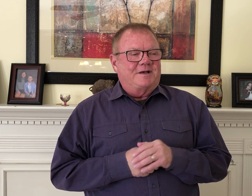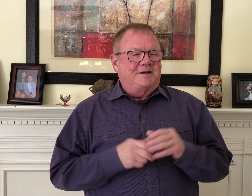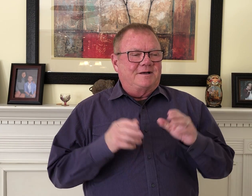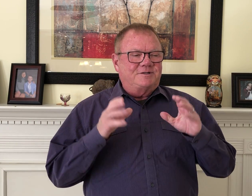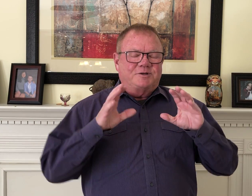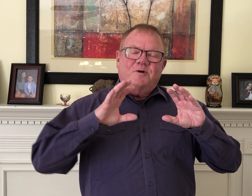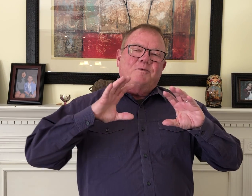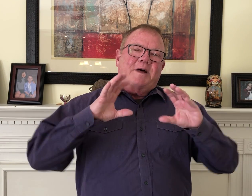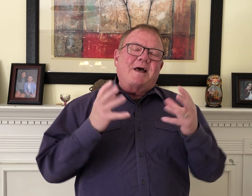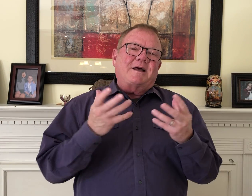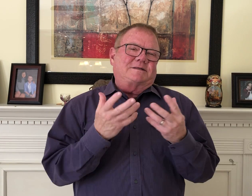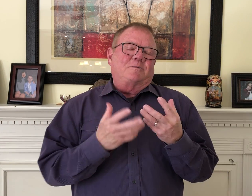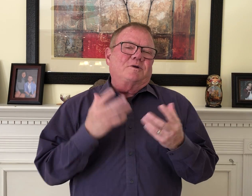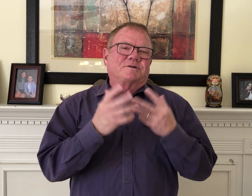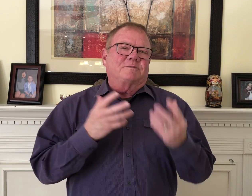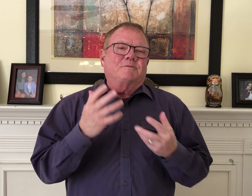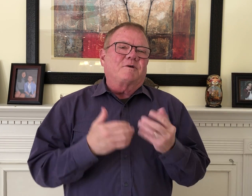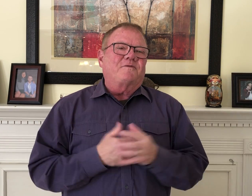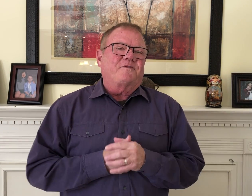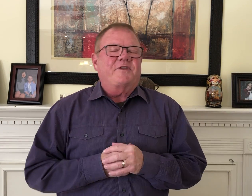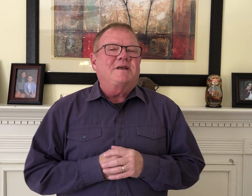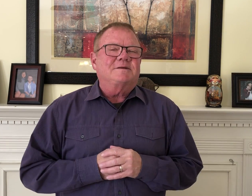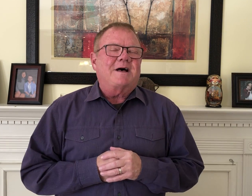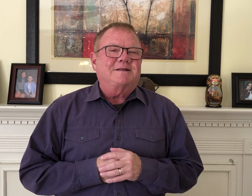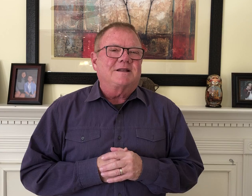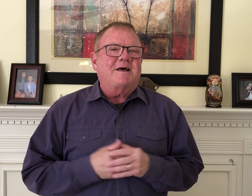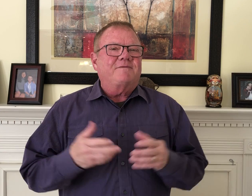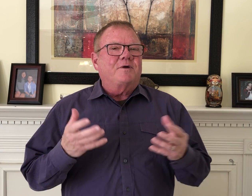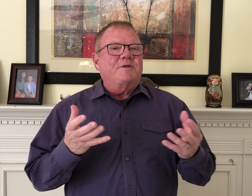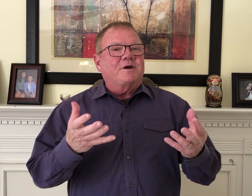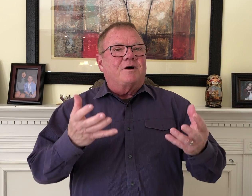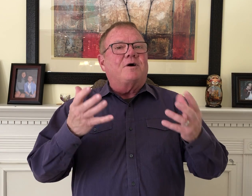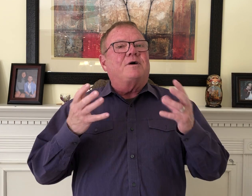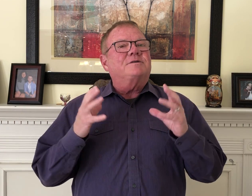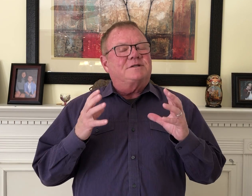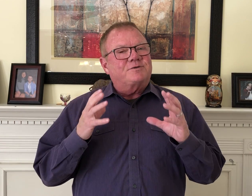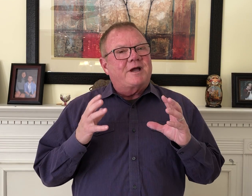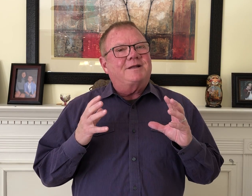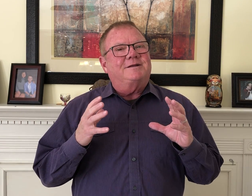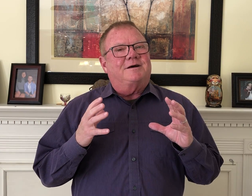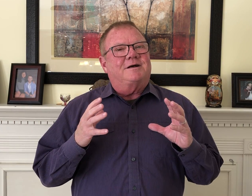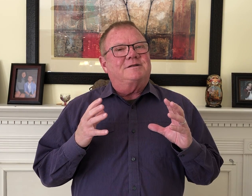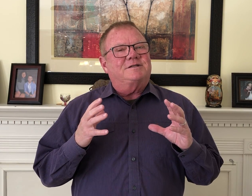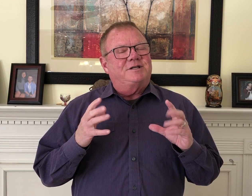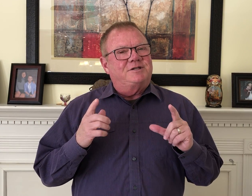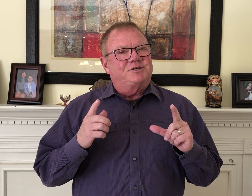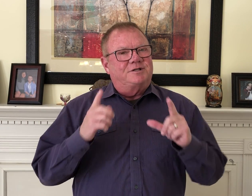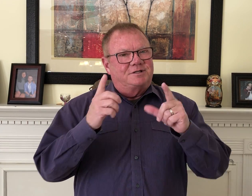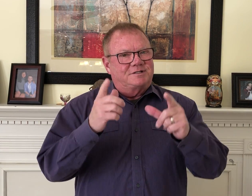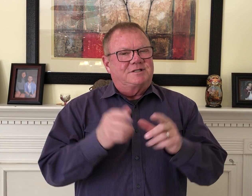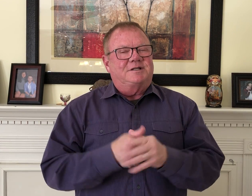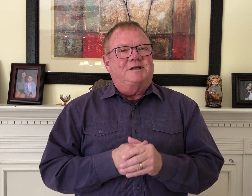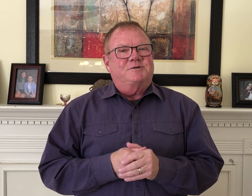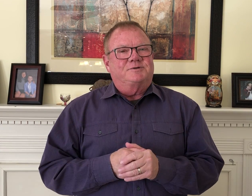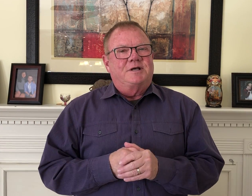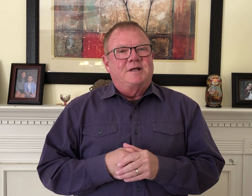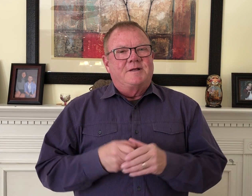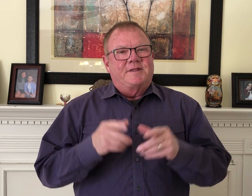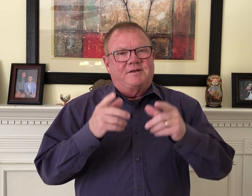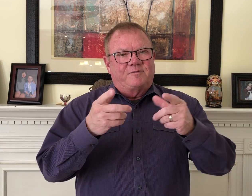As you go back, I said, what are some things about his life though that caused, attracted God's attention to send angels? And if